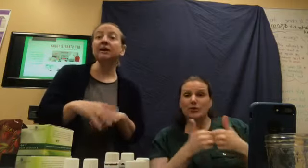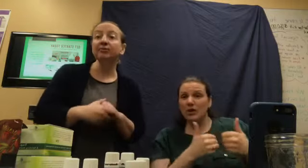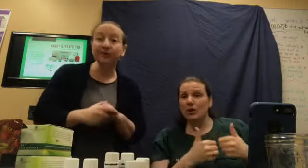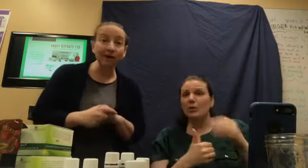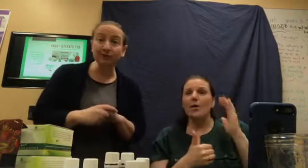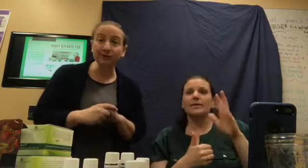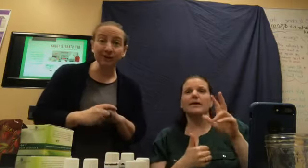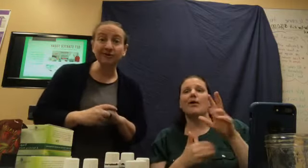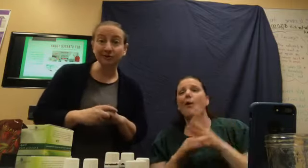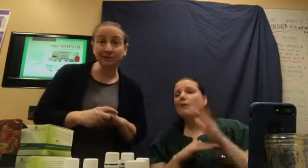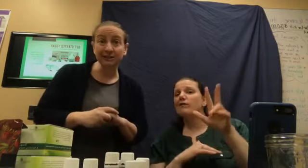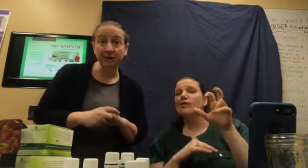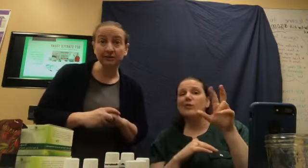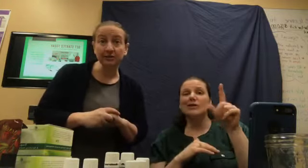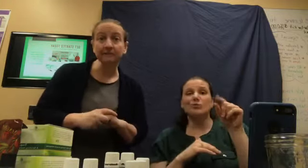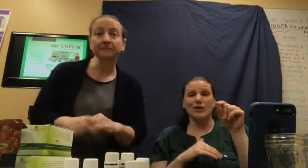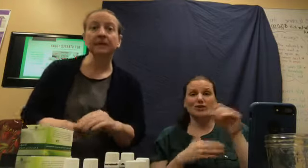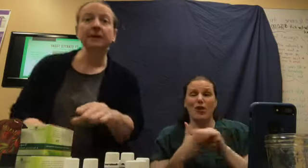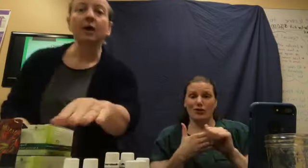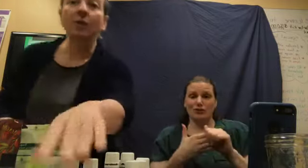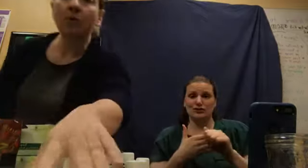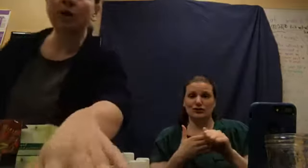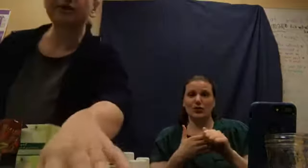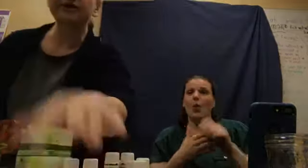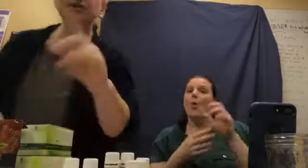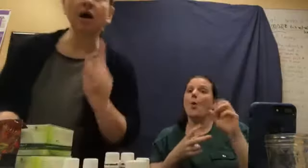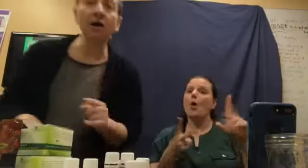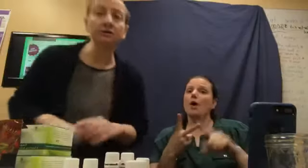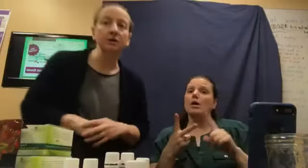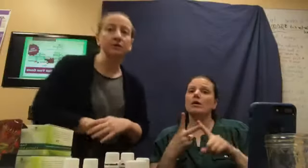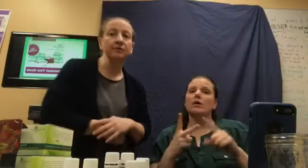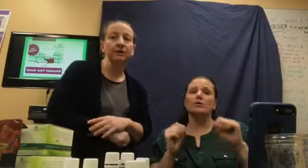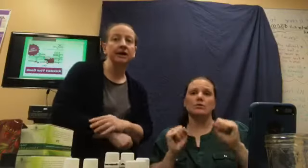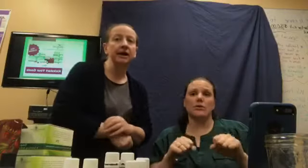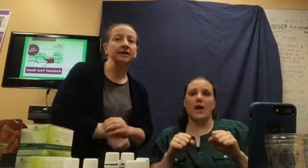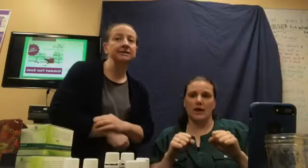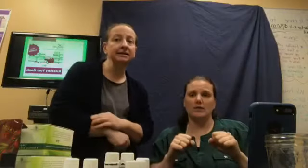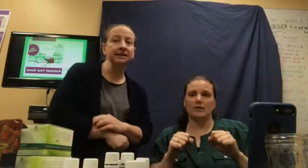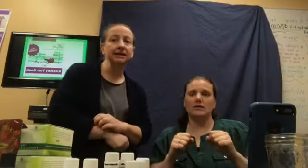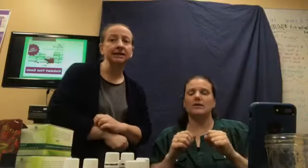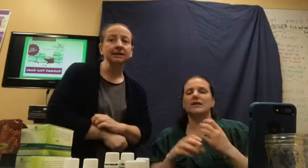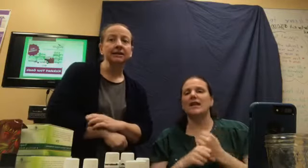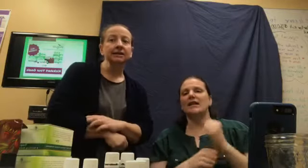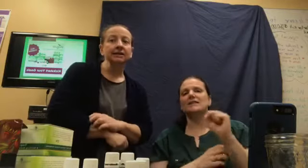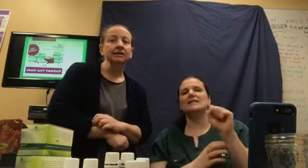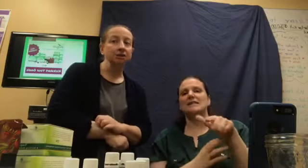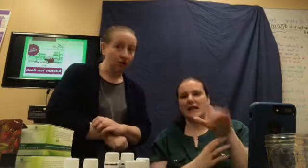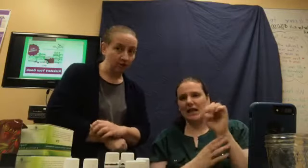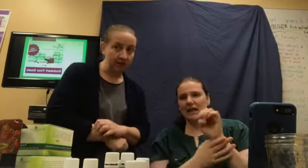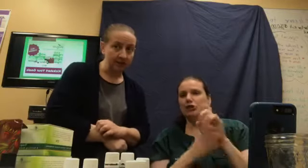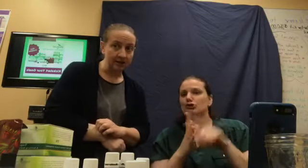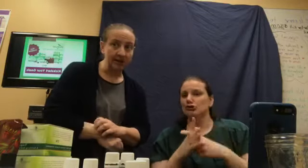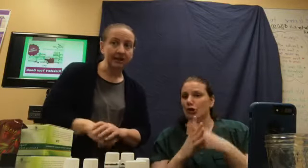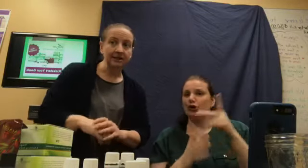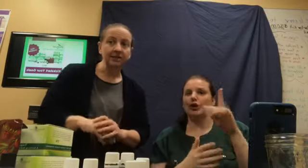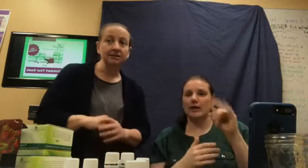over $320. Or, there's also the sleek starter kit that is